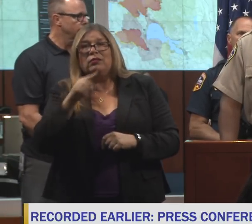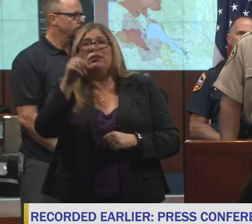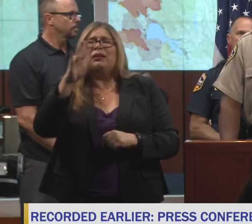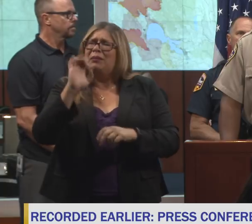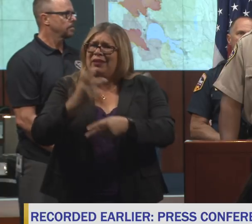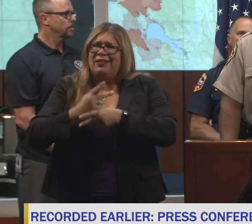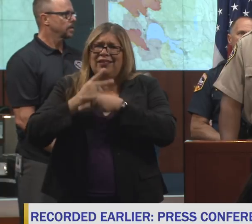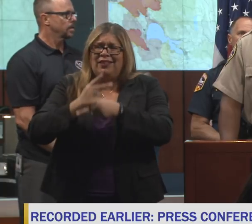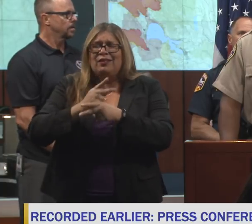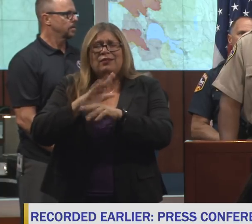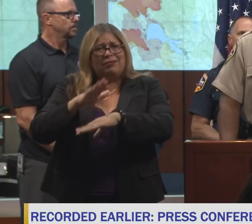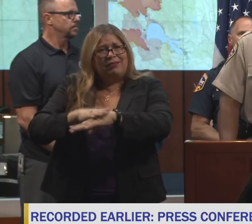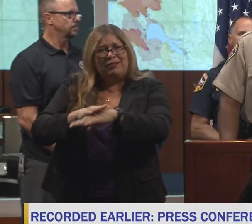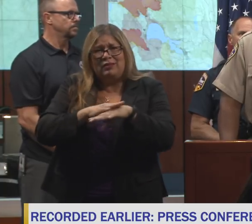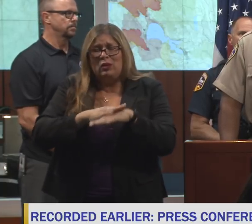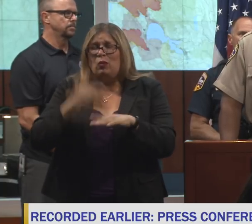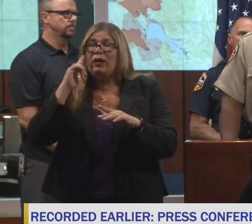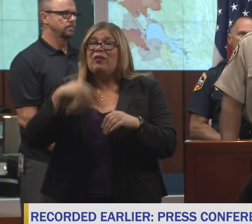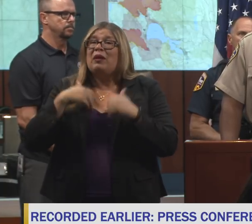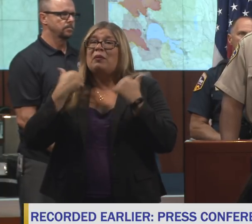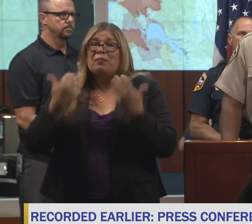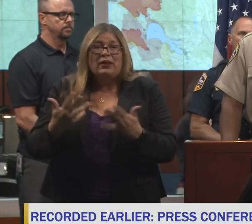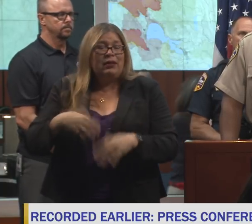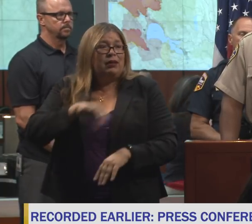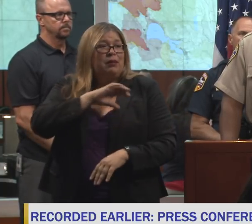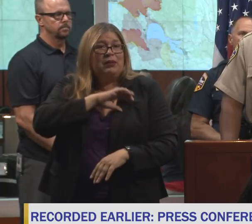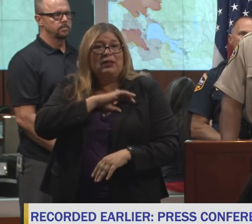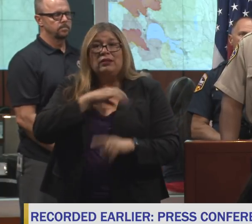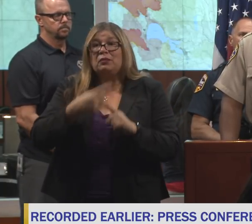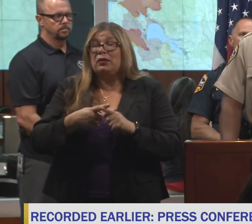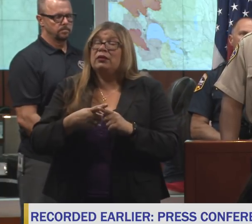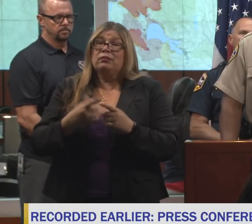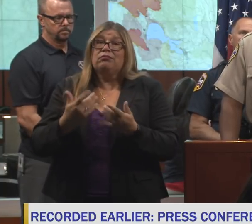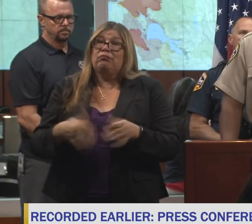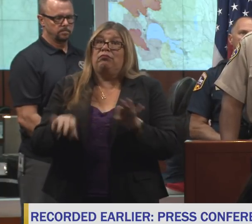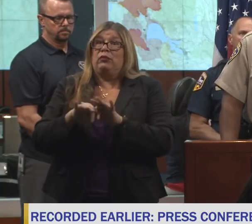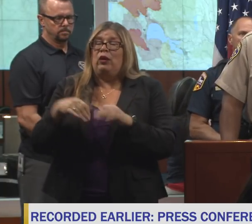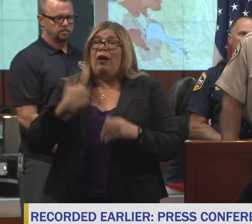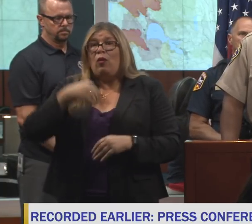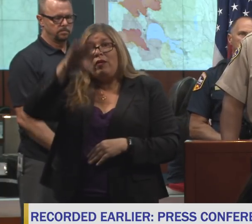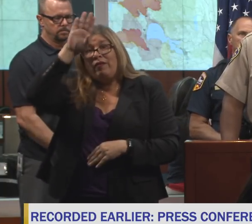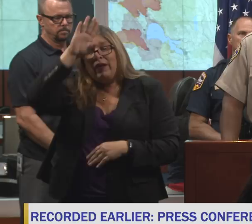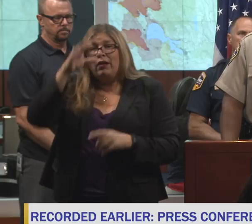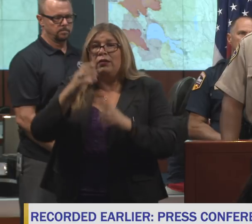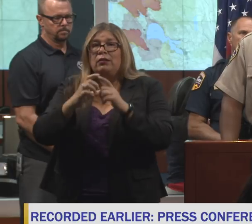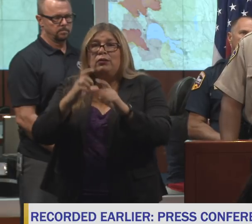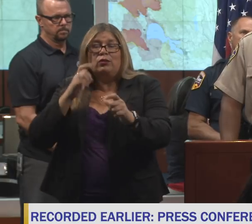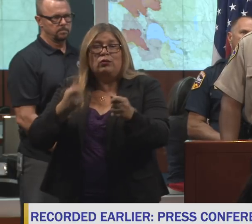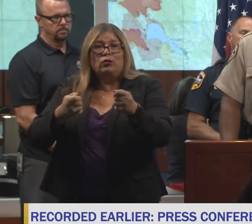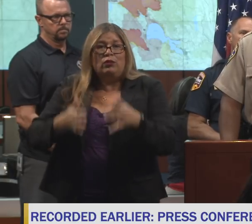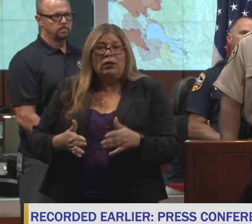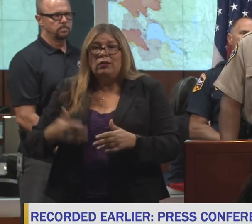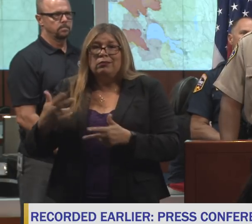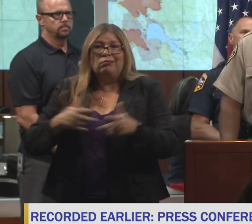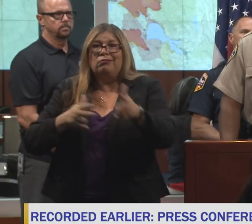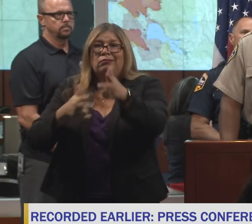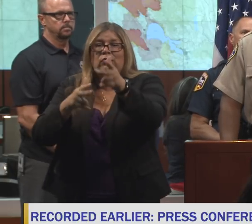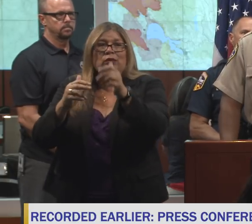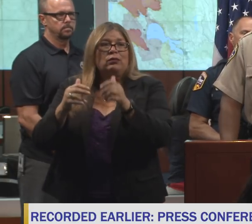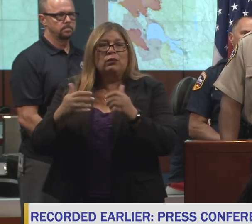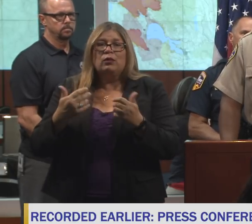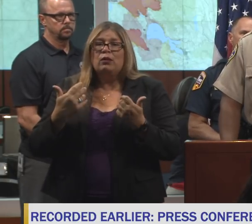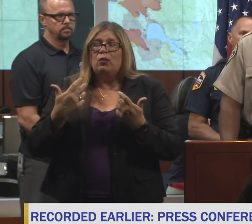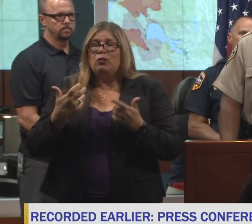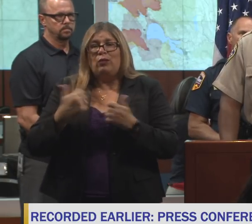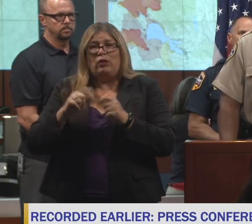enforcement personnel, and more importantly, our fire department personnel moving in and out of there with equipment to help